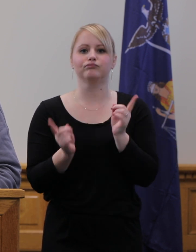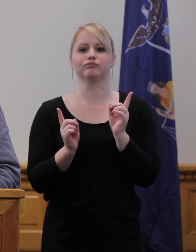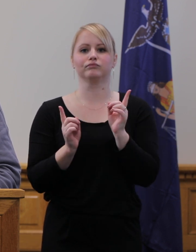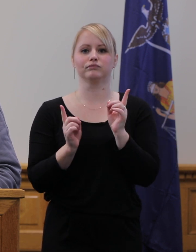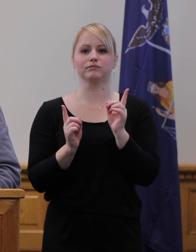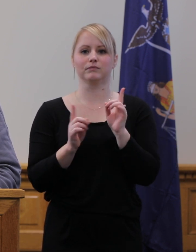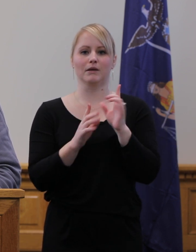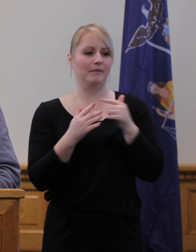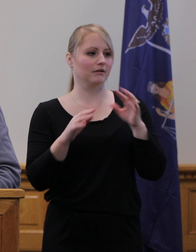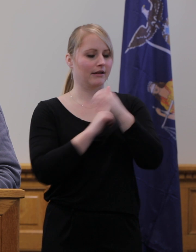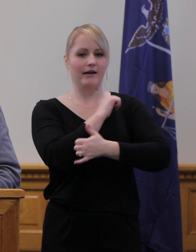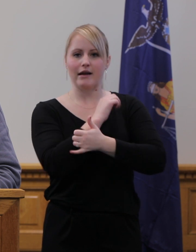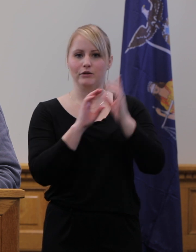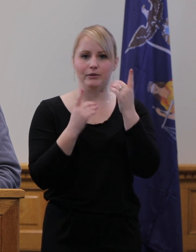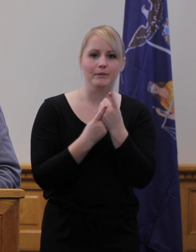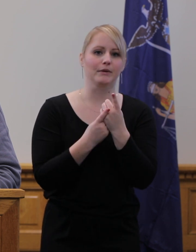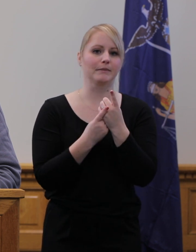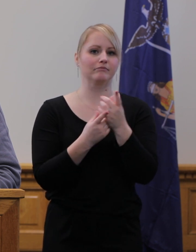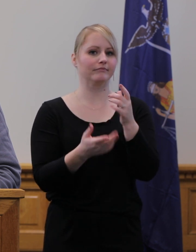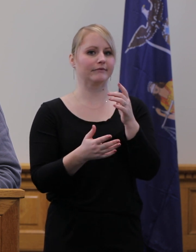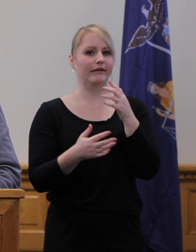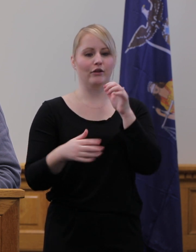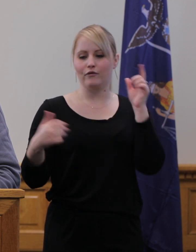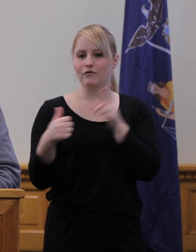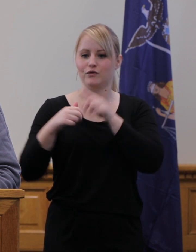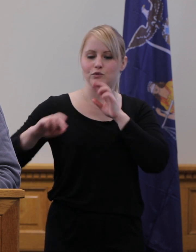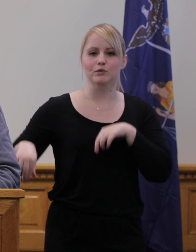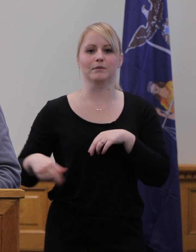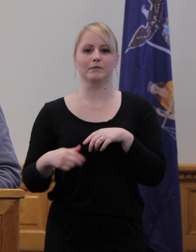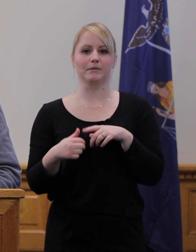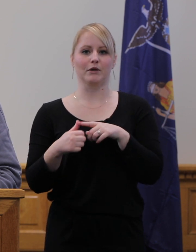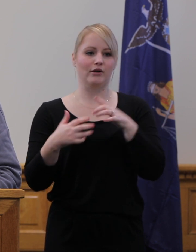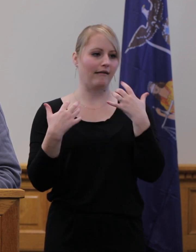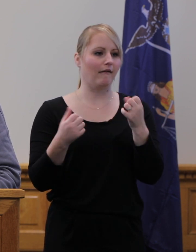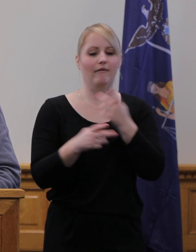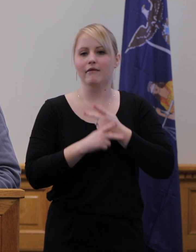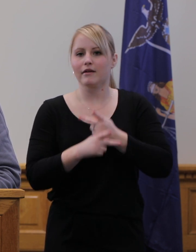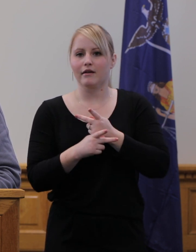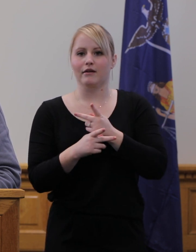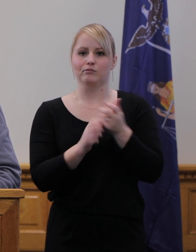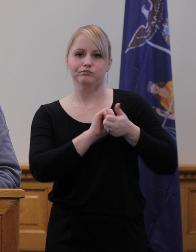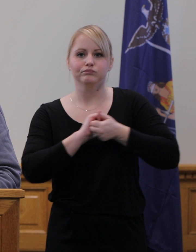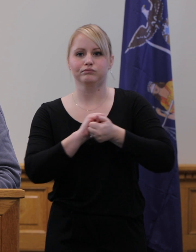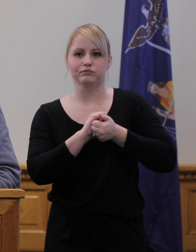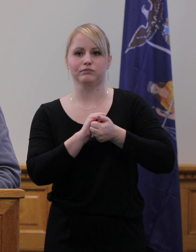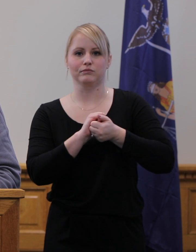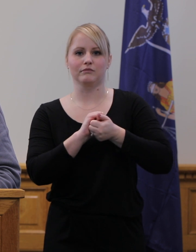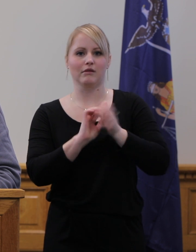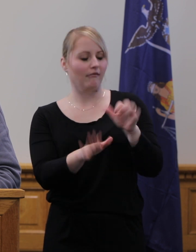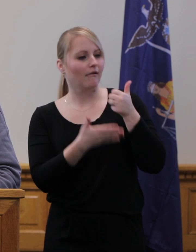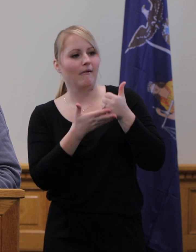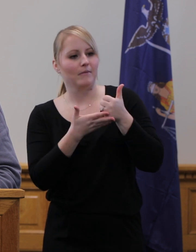This helps us identify gaps in personal protective equipment, infrastructure and other issues and improves communication among all partner